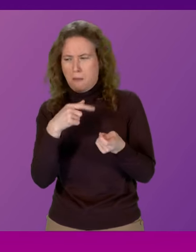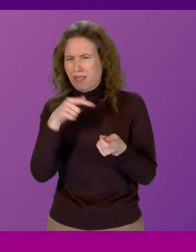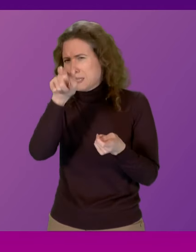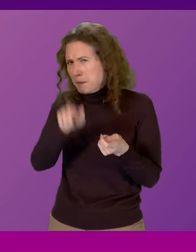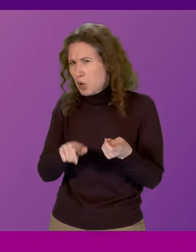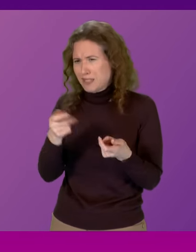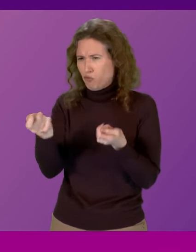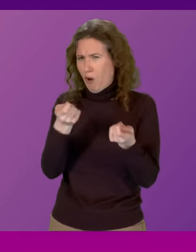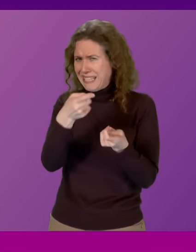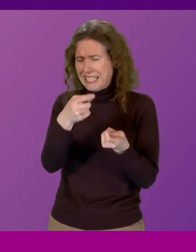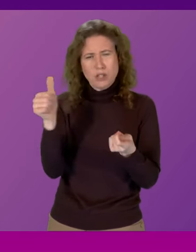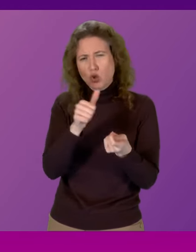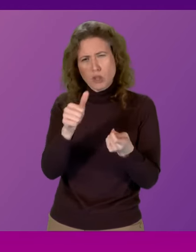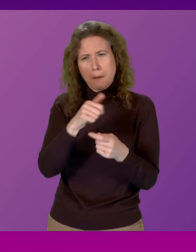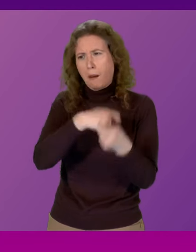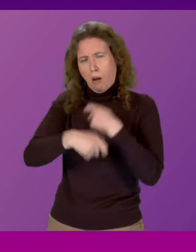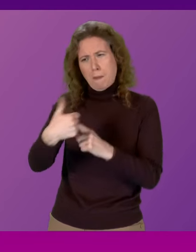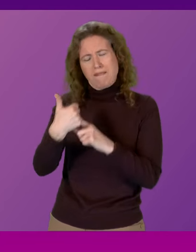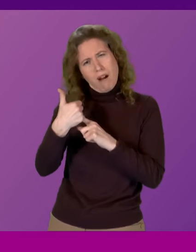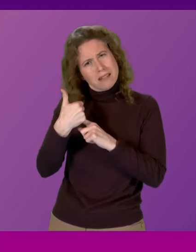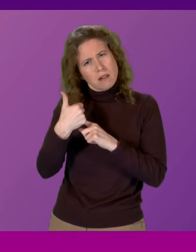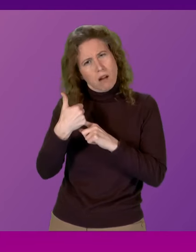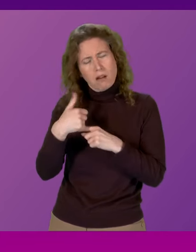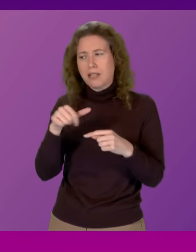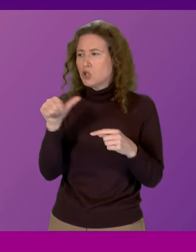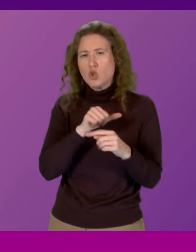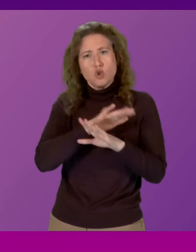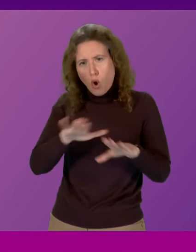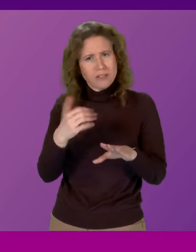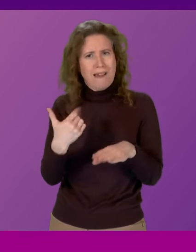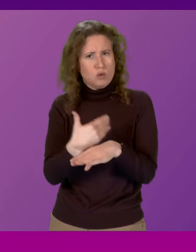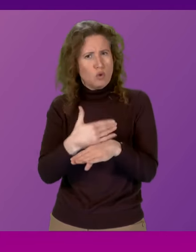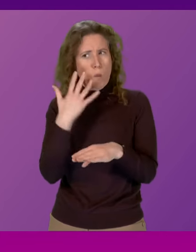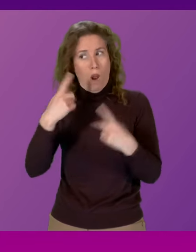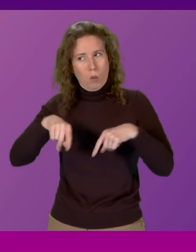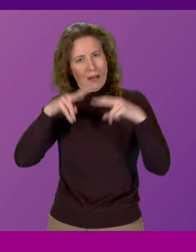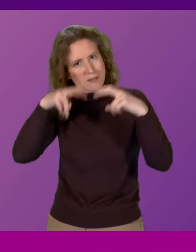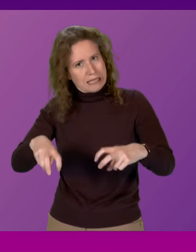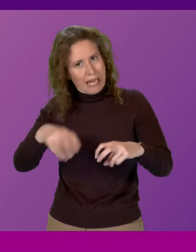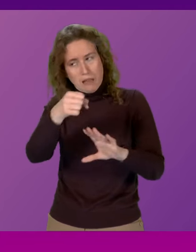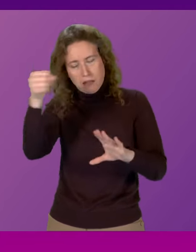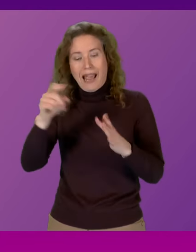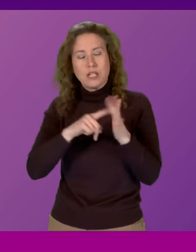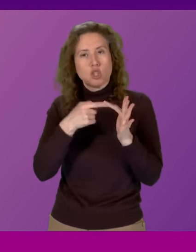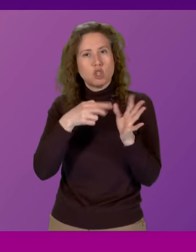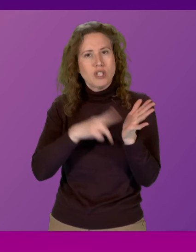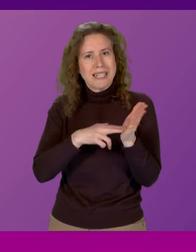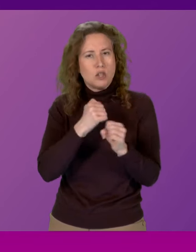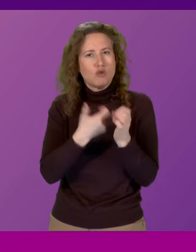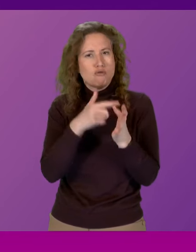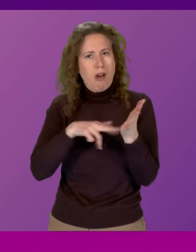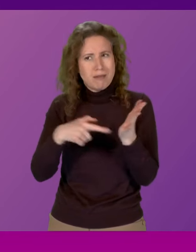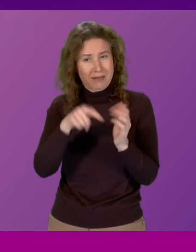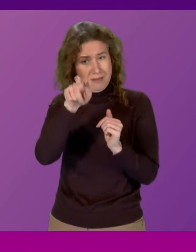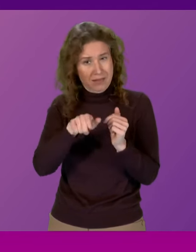the criminal investigation and the public inquiry continues. And the chief executive of this health board, Jane Grant, has been in post since before Millie died.